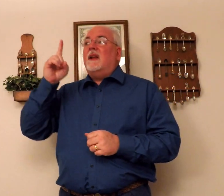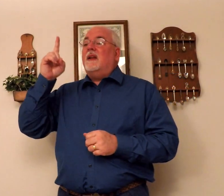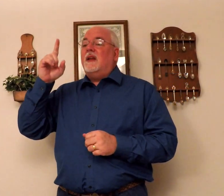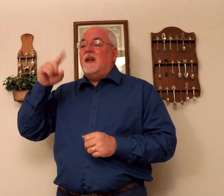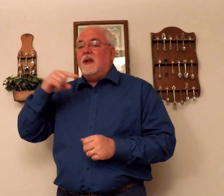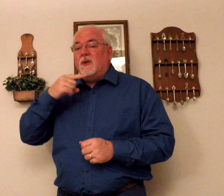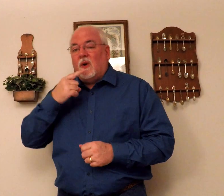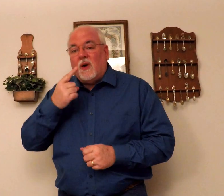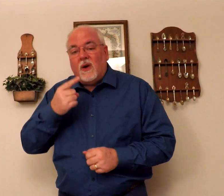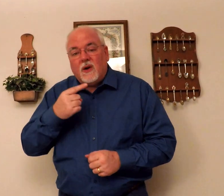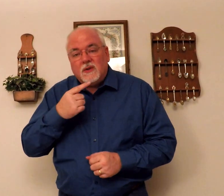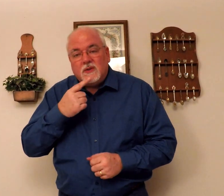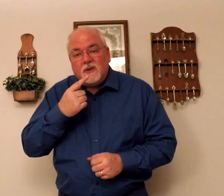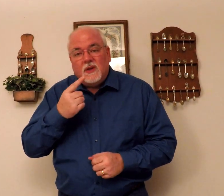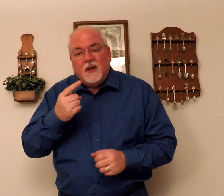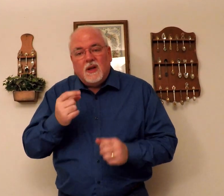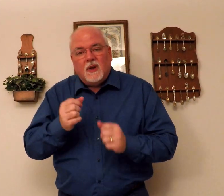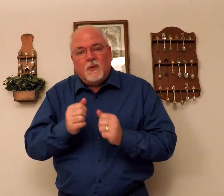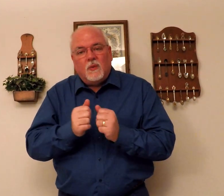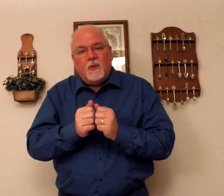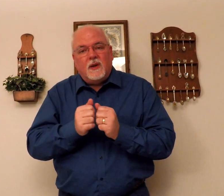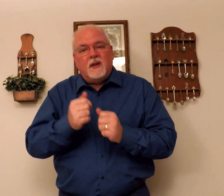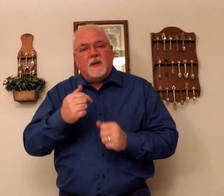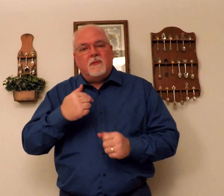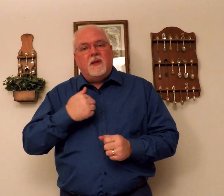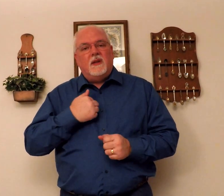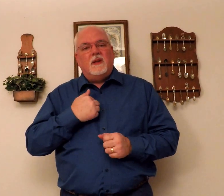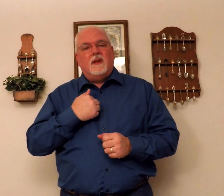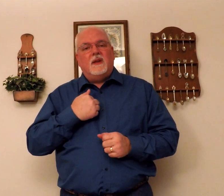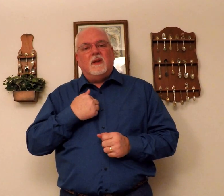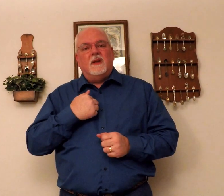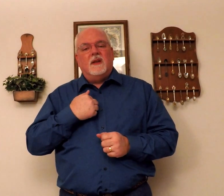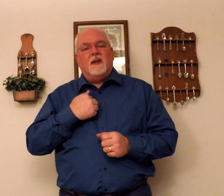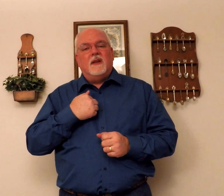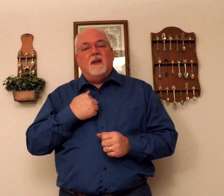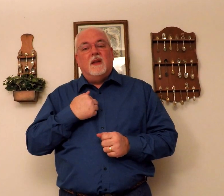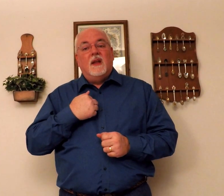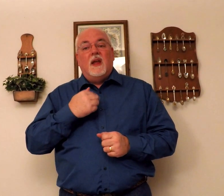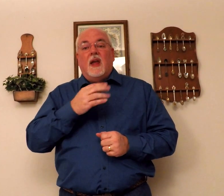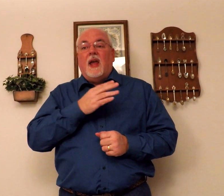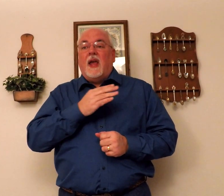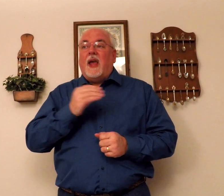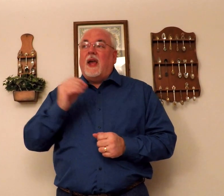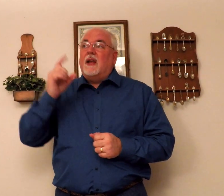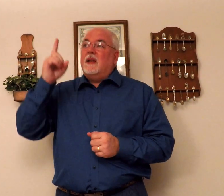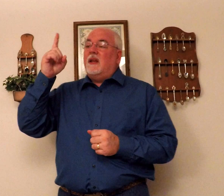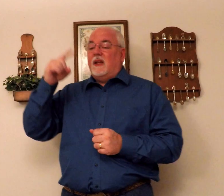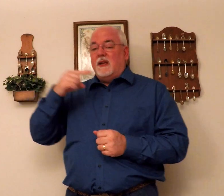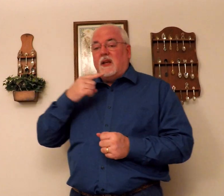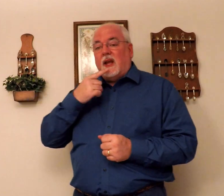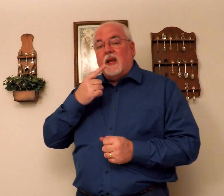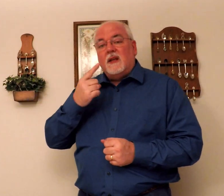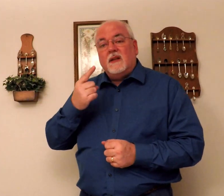he talks with me, and he tells